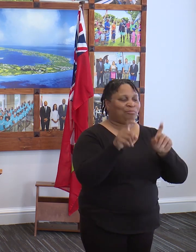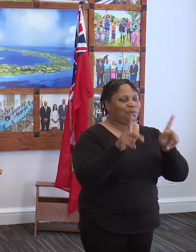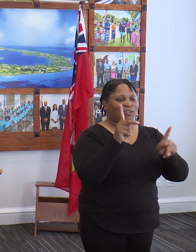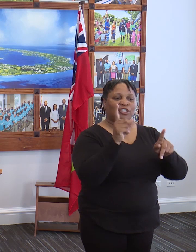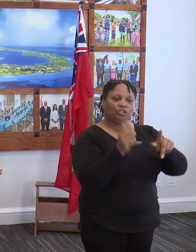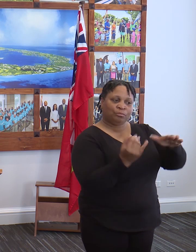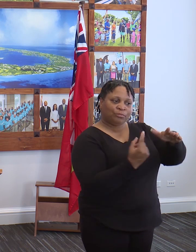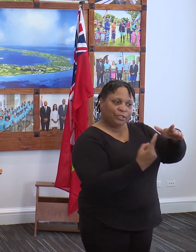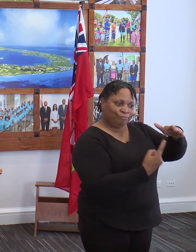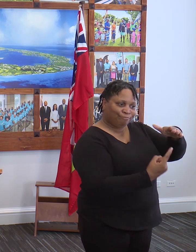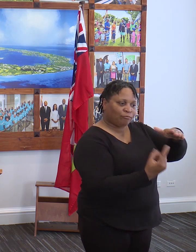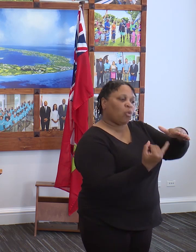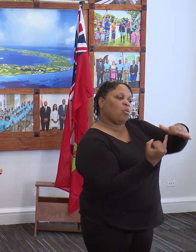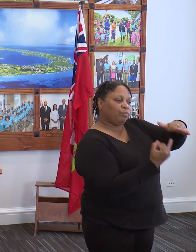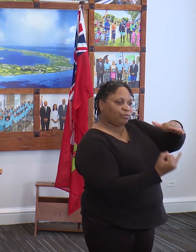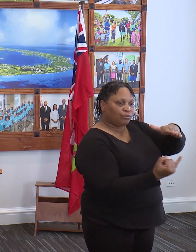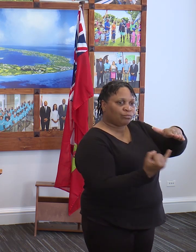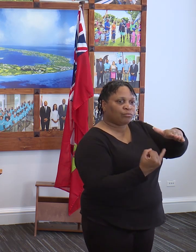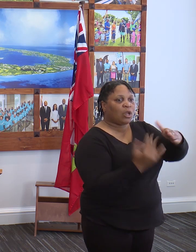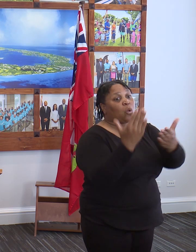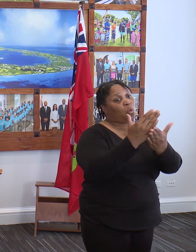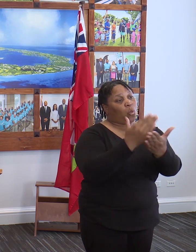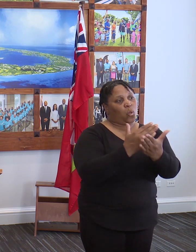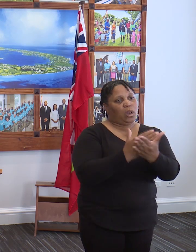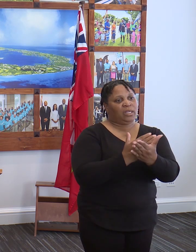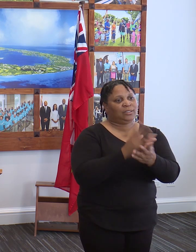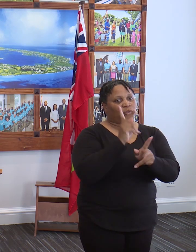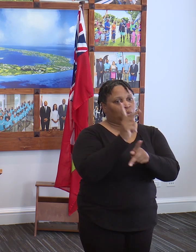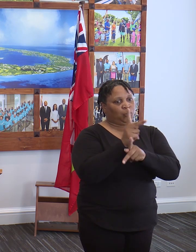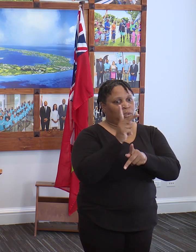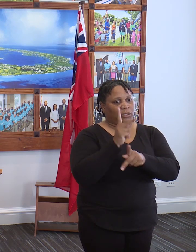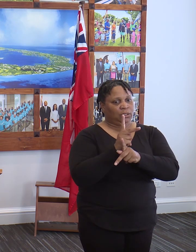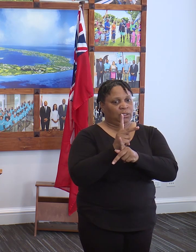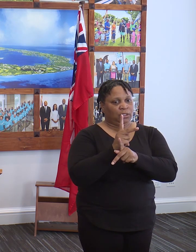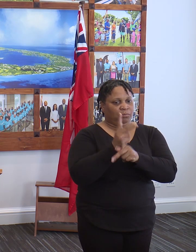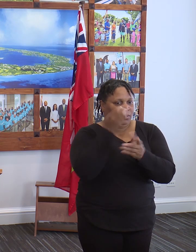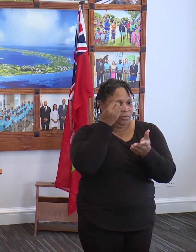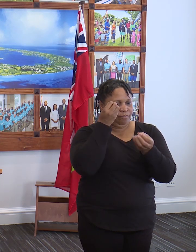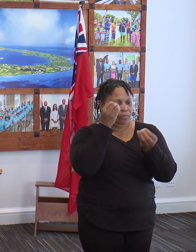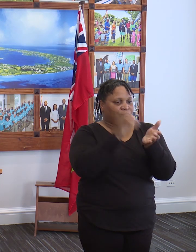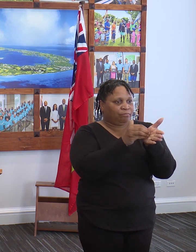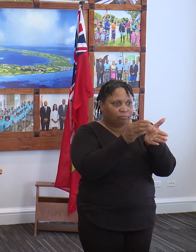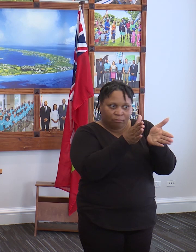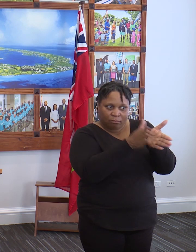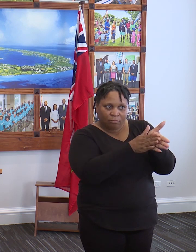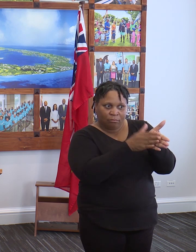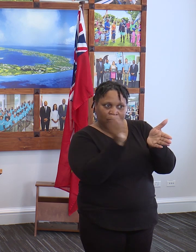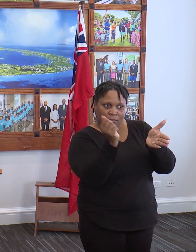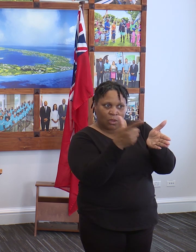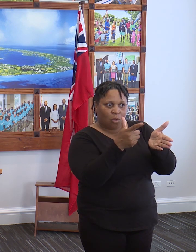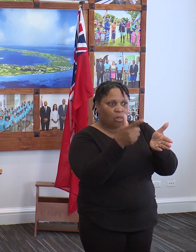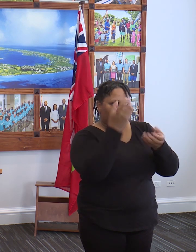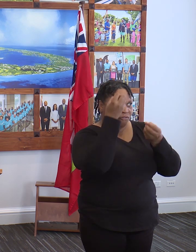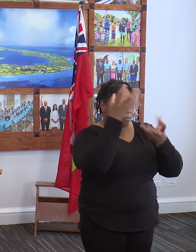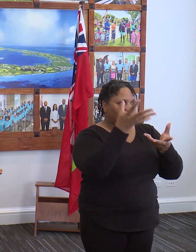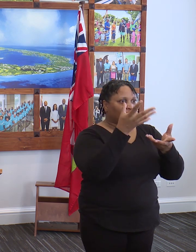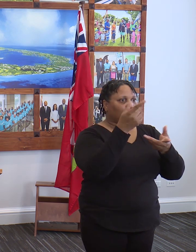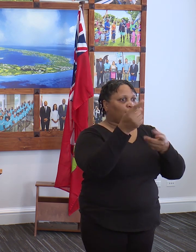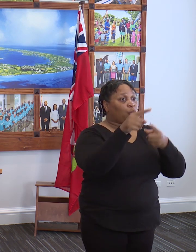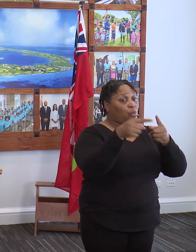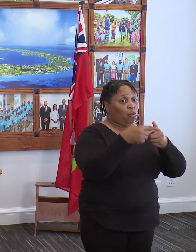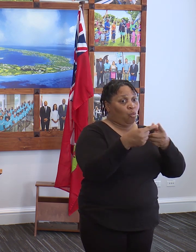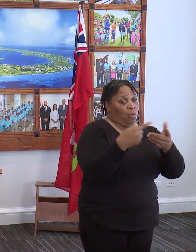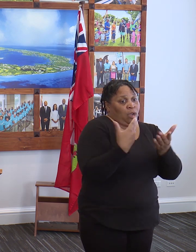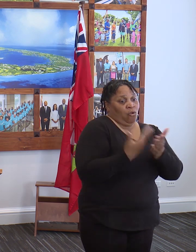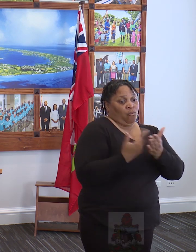arrive on island. We're giving a list and we take and we keep all that information of people that are on that list. If information comes to us